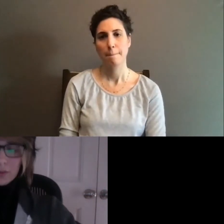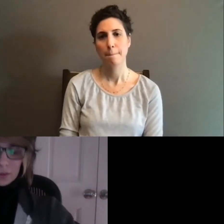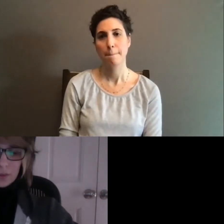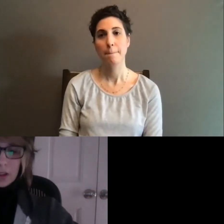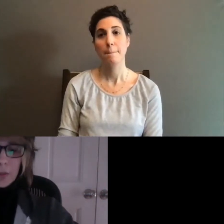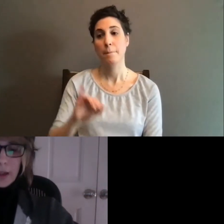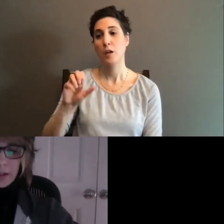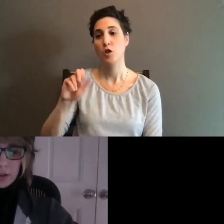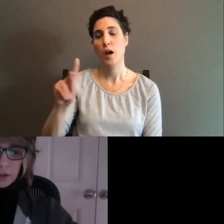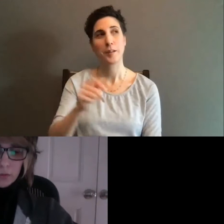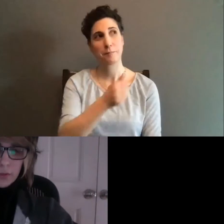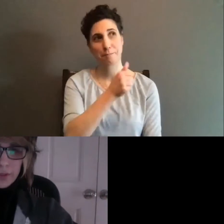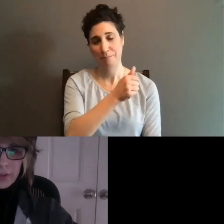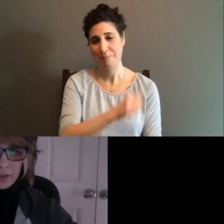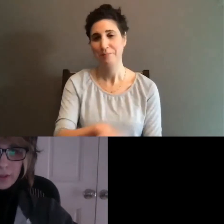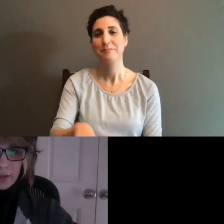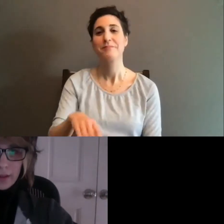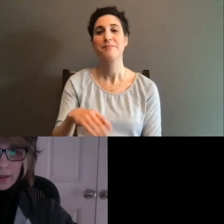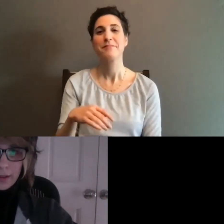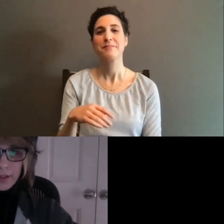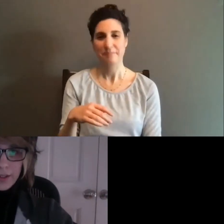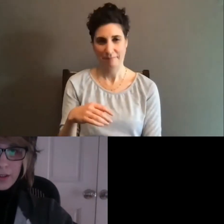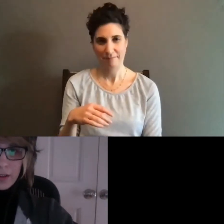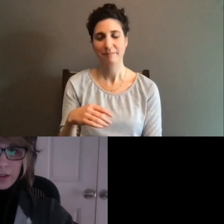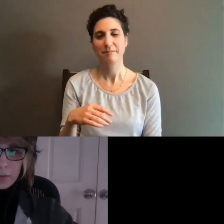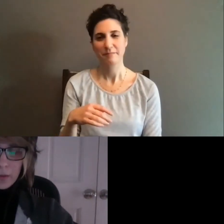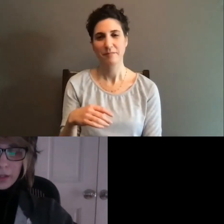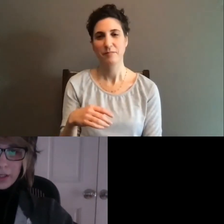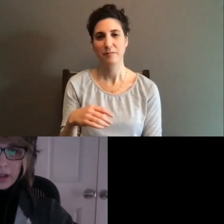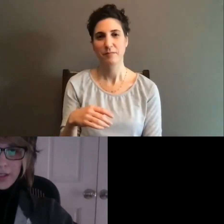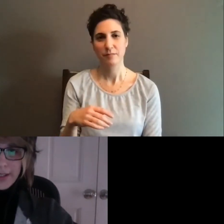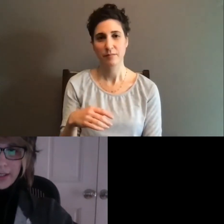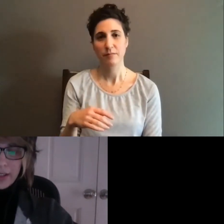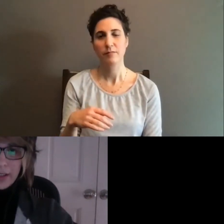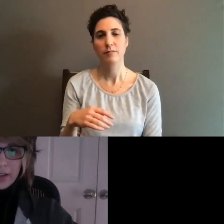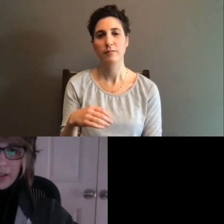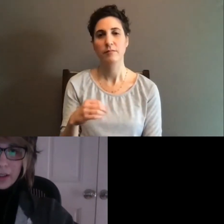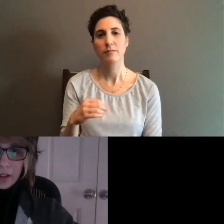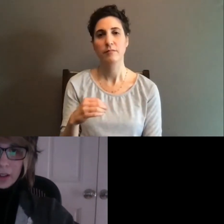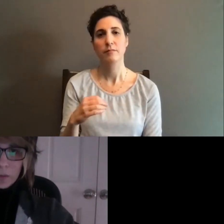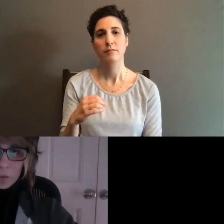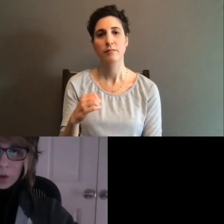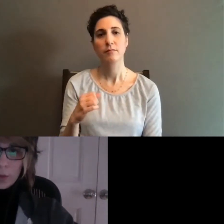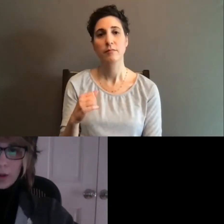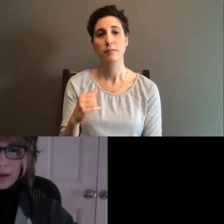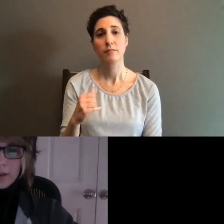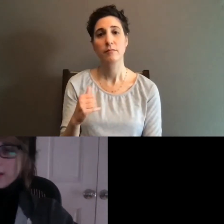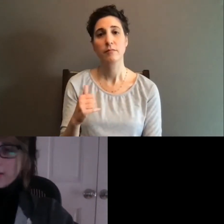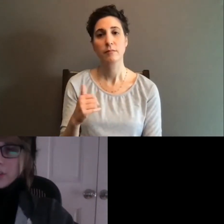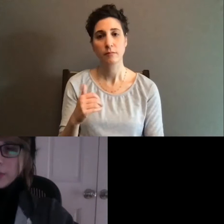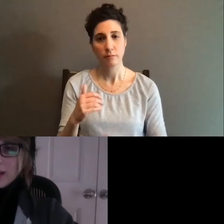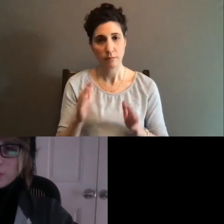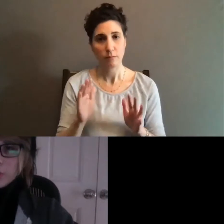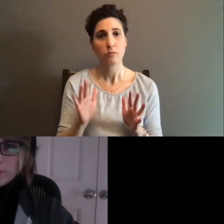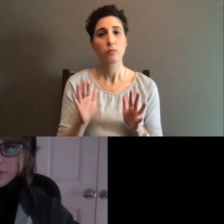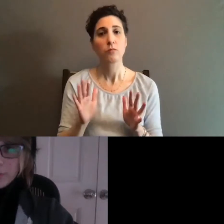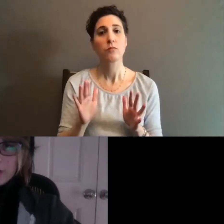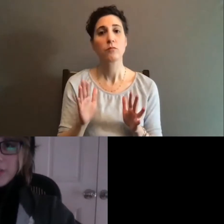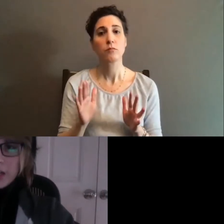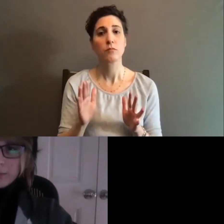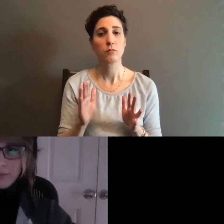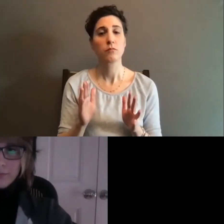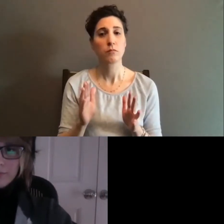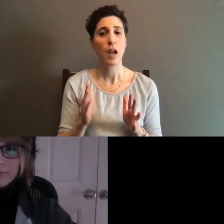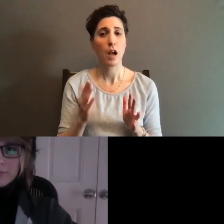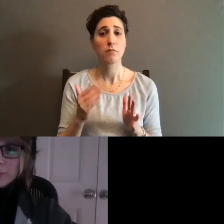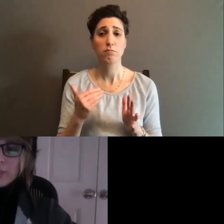So on that note and recognizing where we're at, I think we have a perfect amount